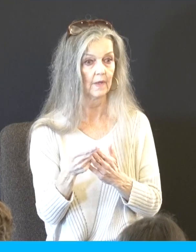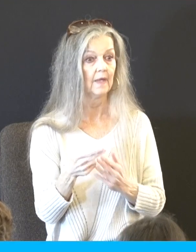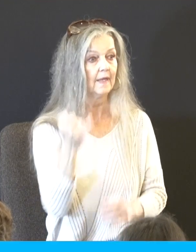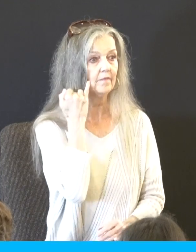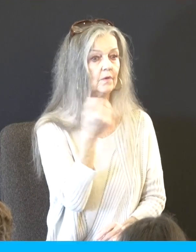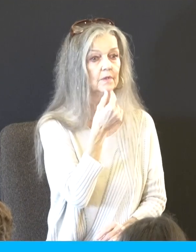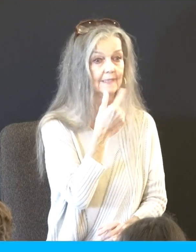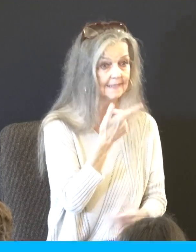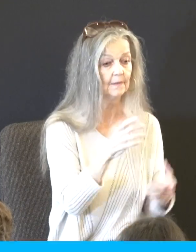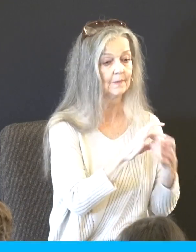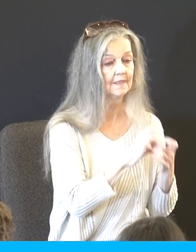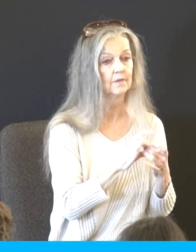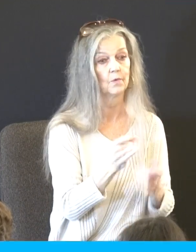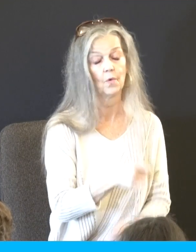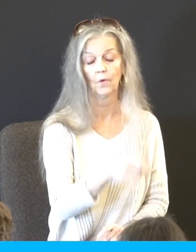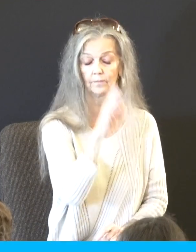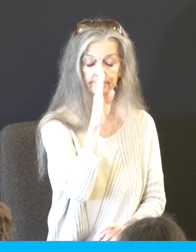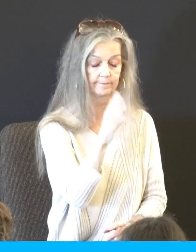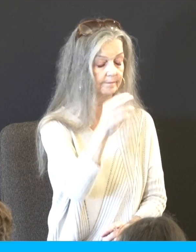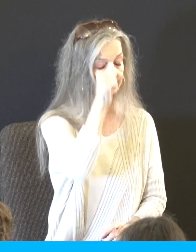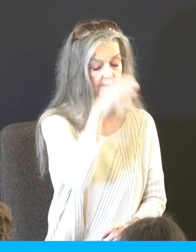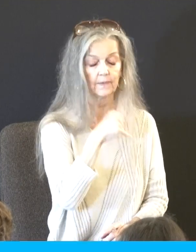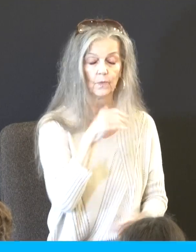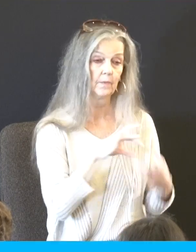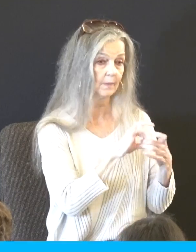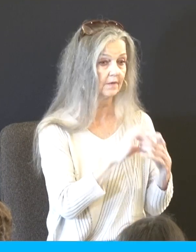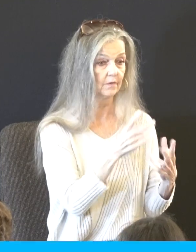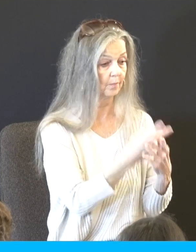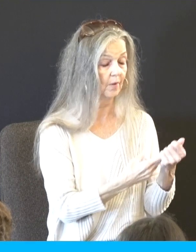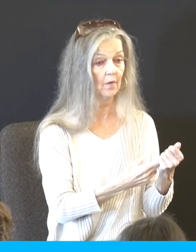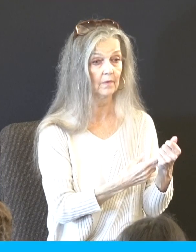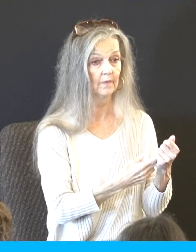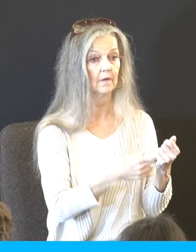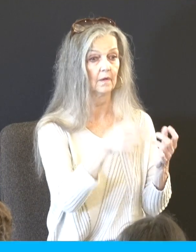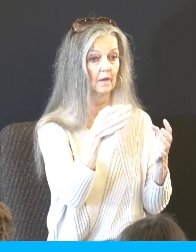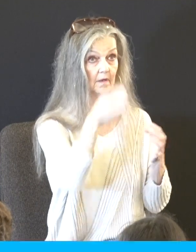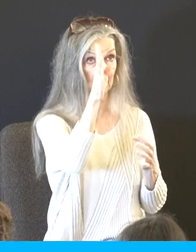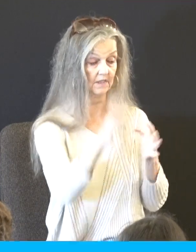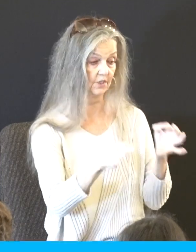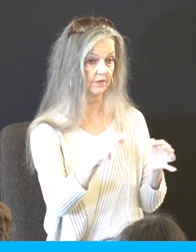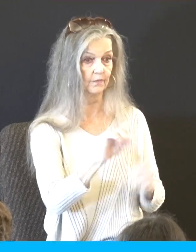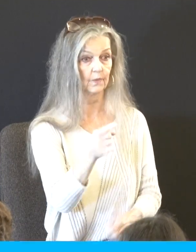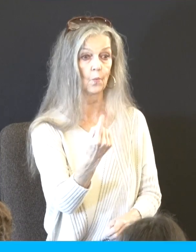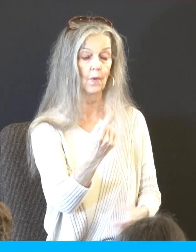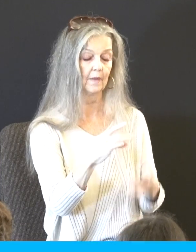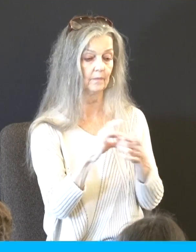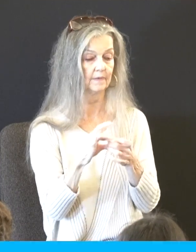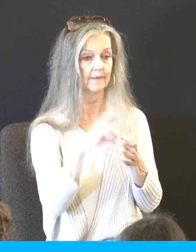or you're in a heterosex relationship, both of these are judged by God. There's only one relationship sexually God will endorse and that's between